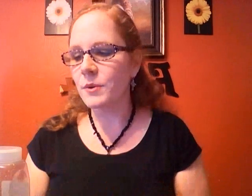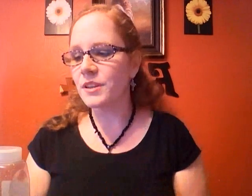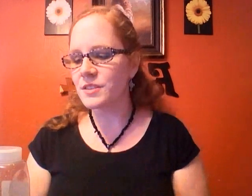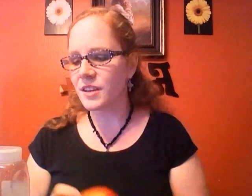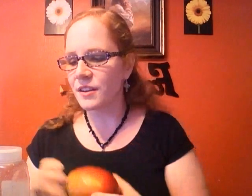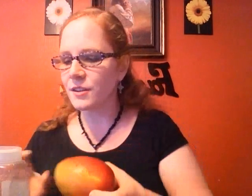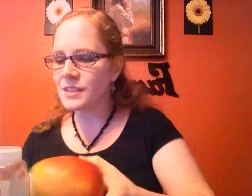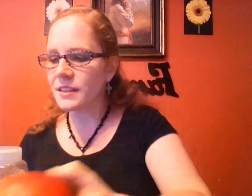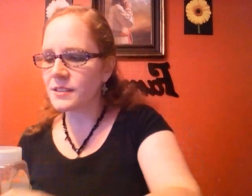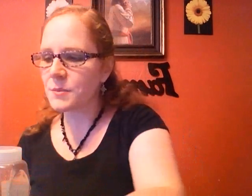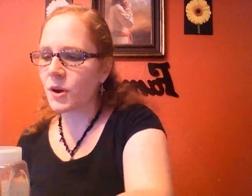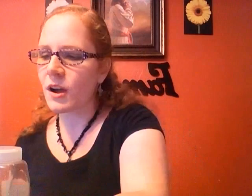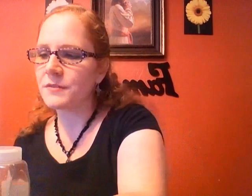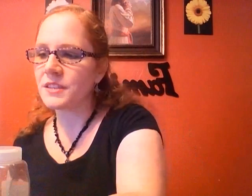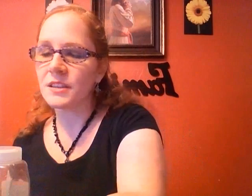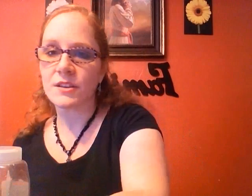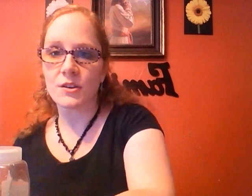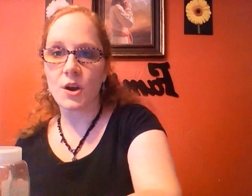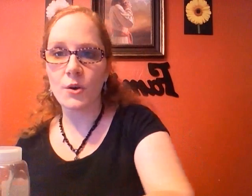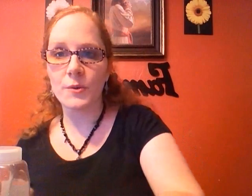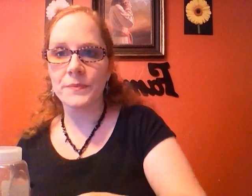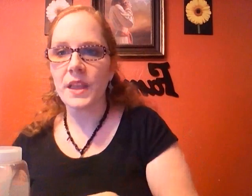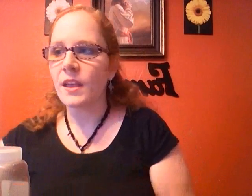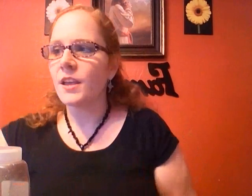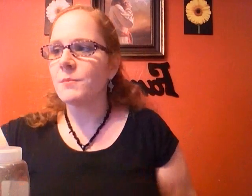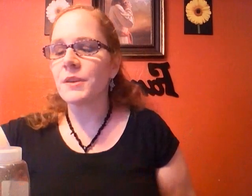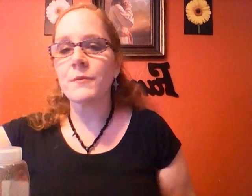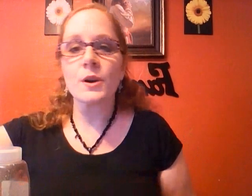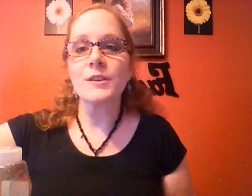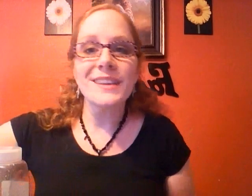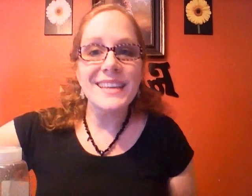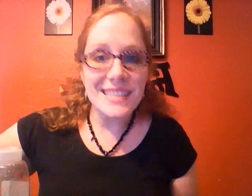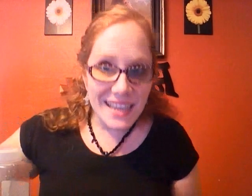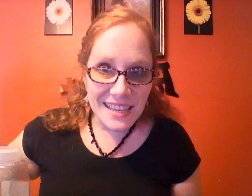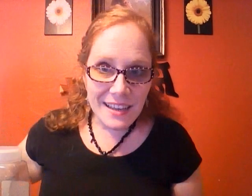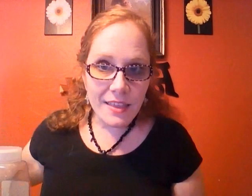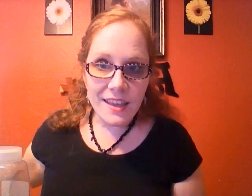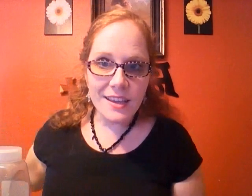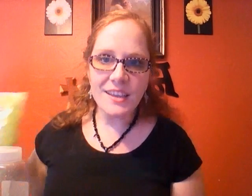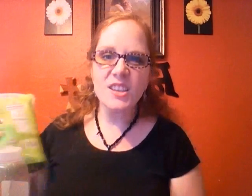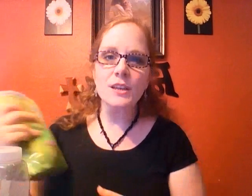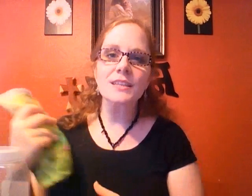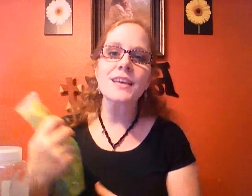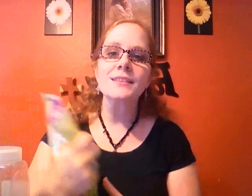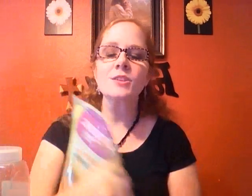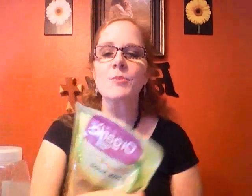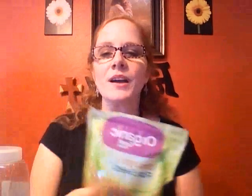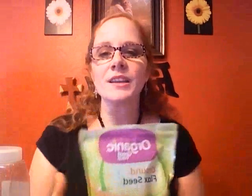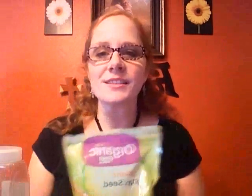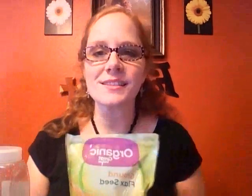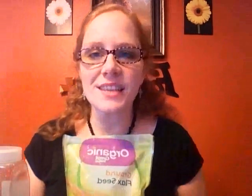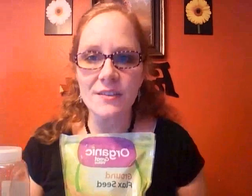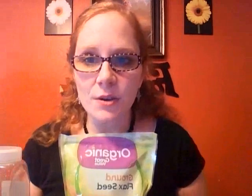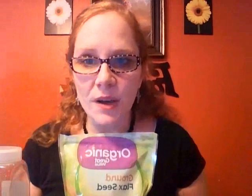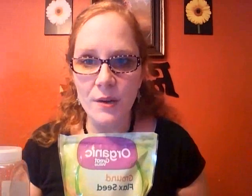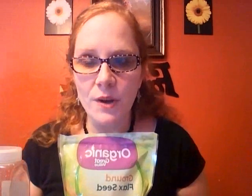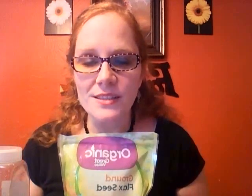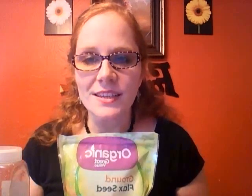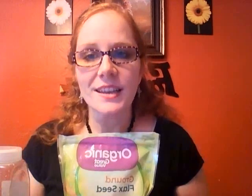when you start using this more often in your own home before you eat anything you can test your body to see if your body wants it